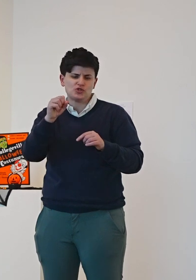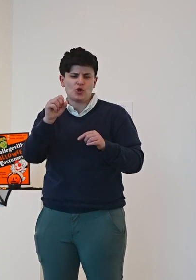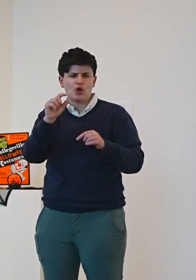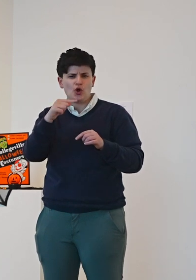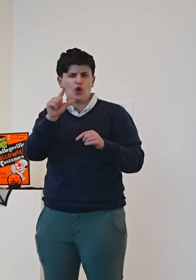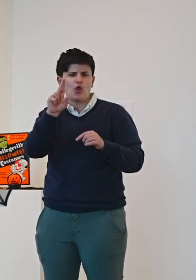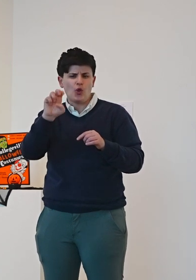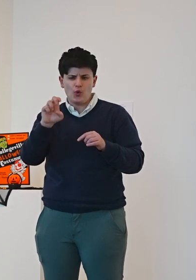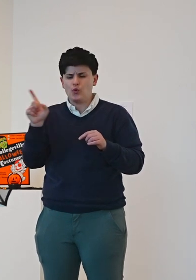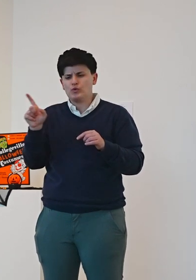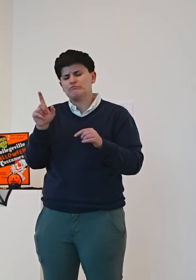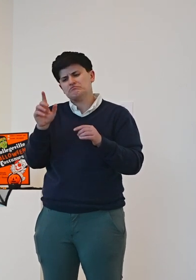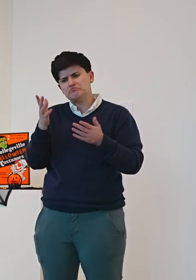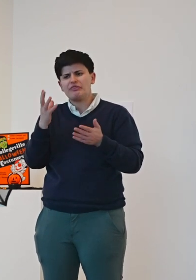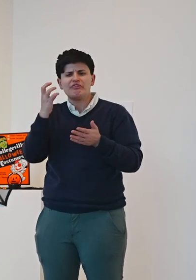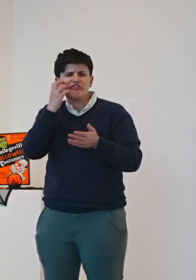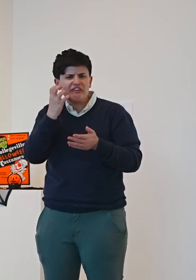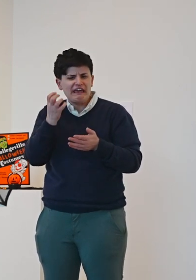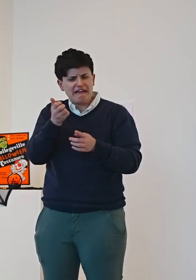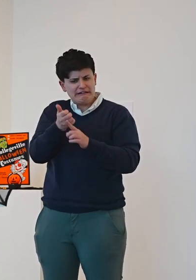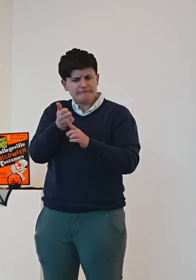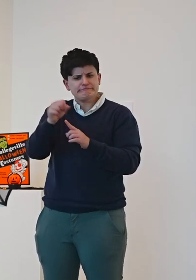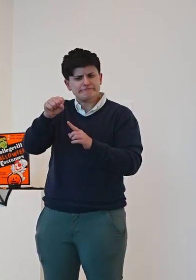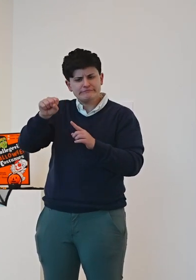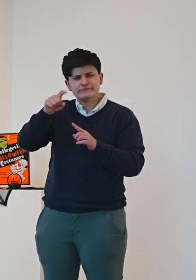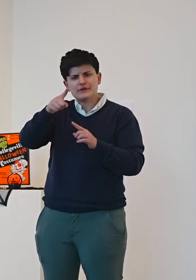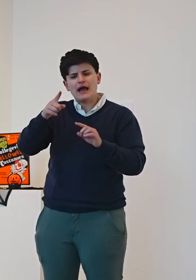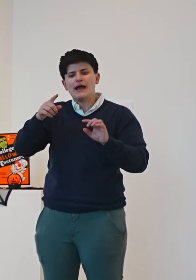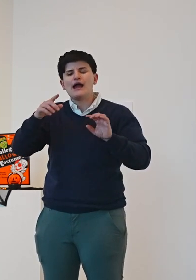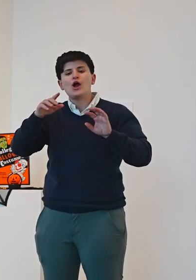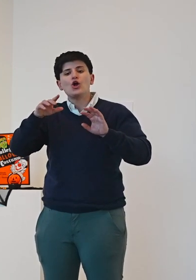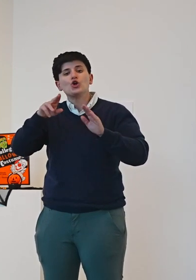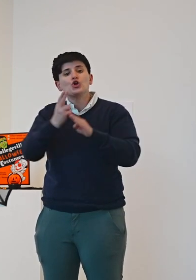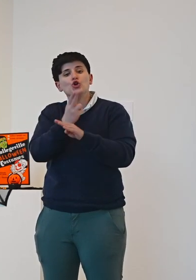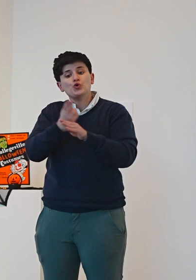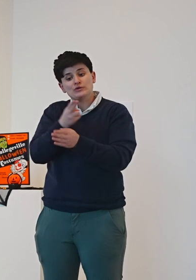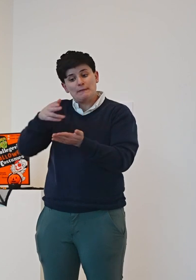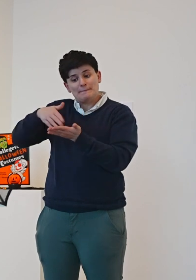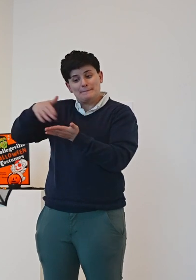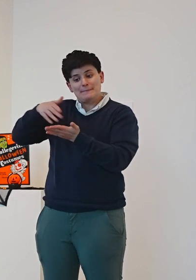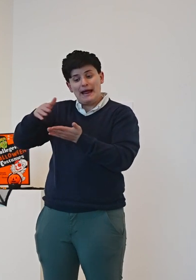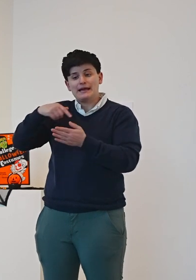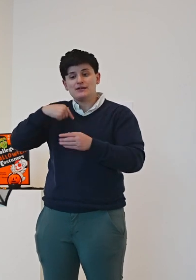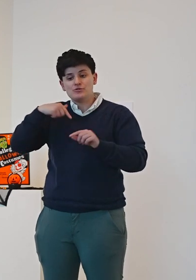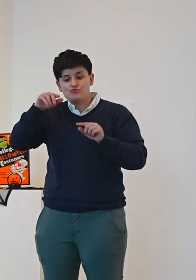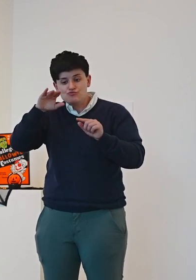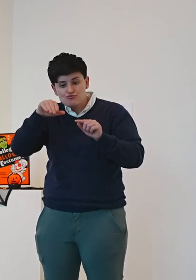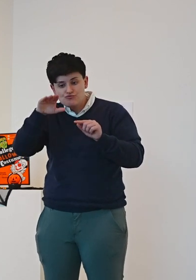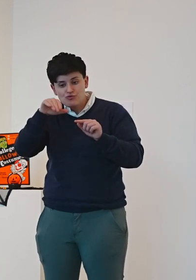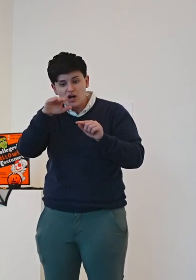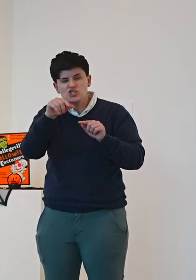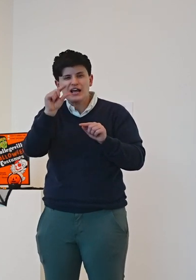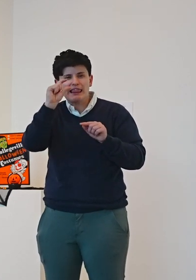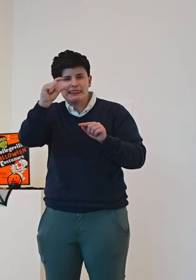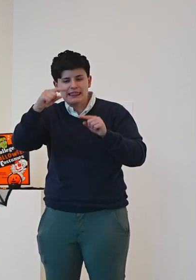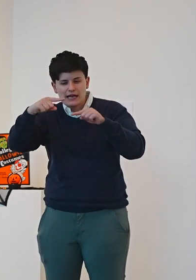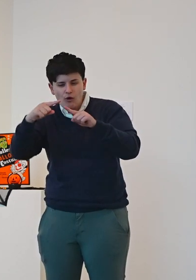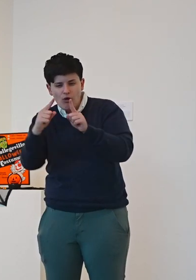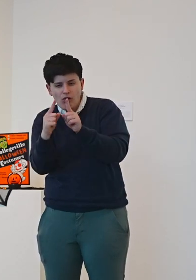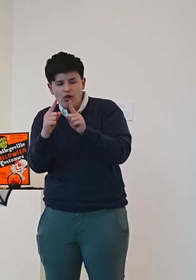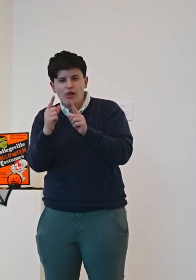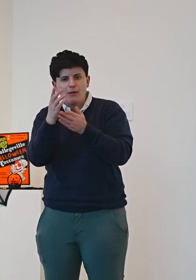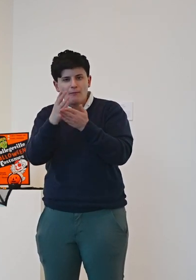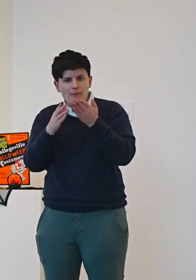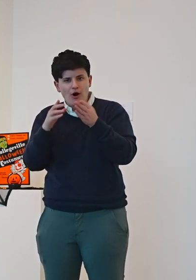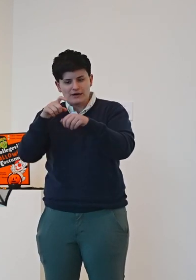a little paint brush and I just put on like maybe a square inch at a time so over